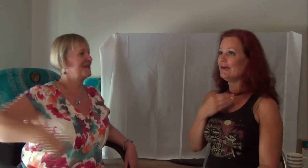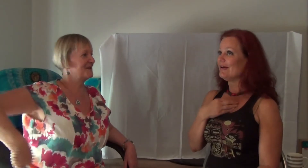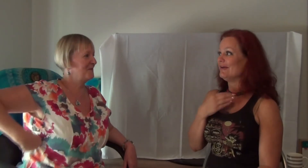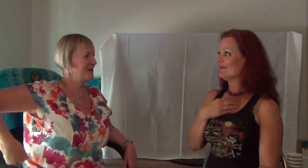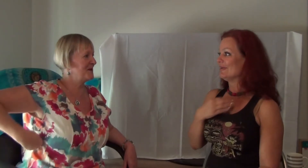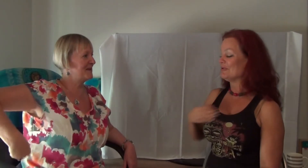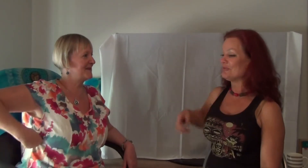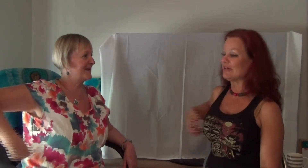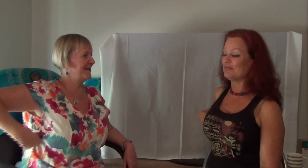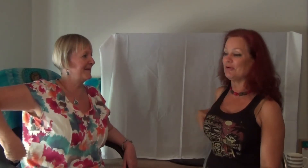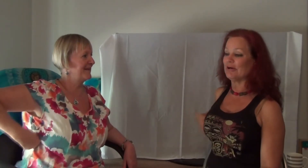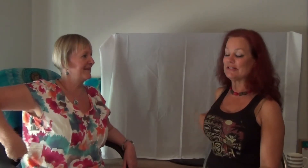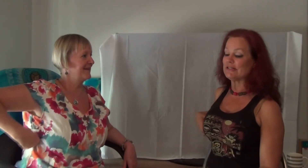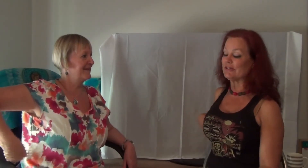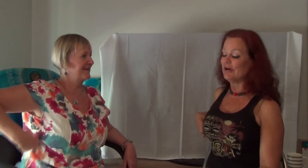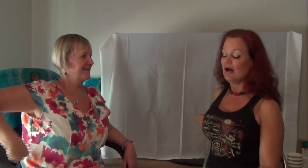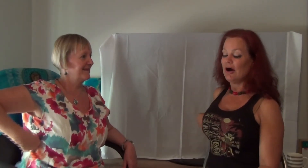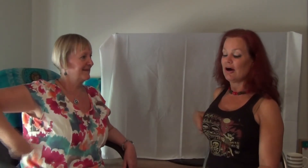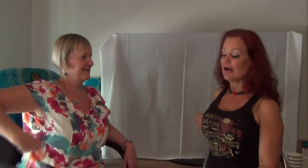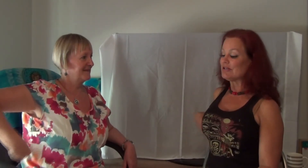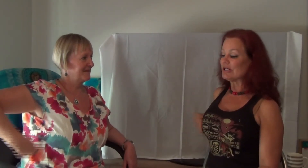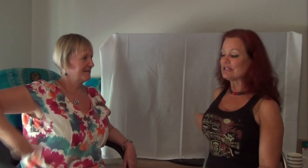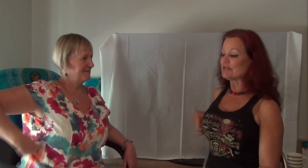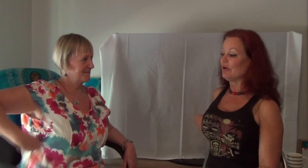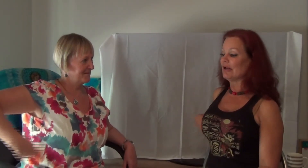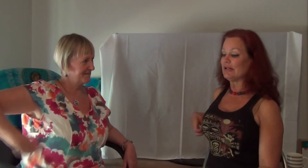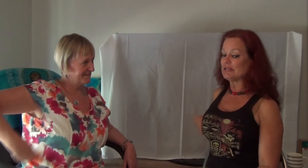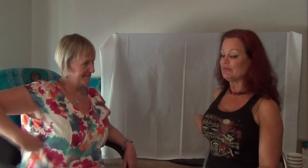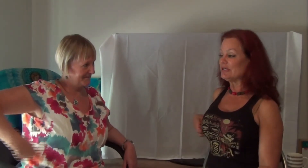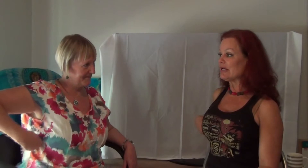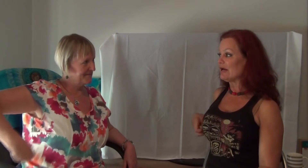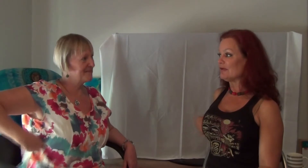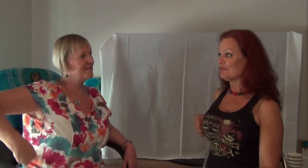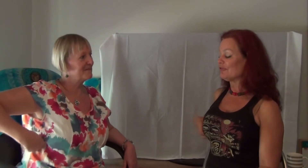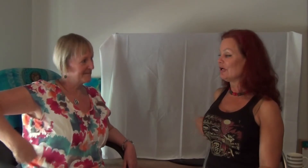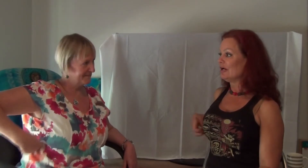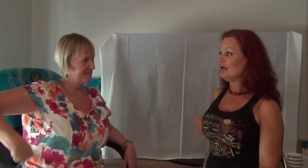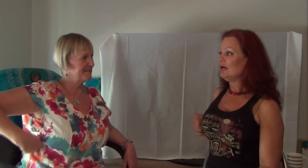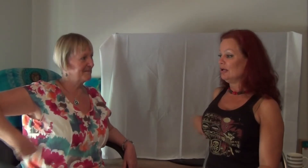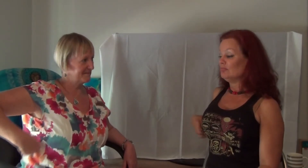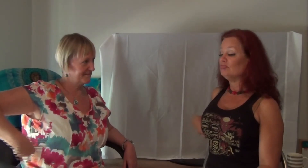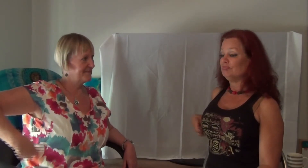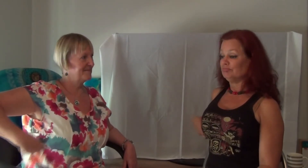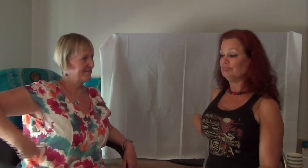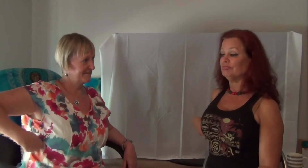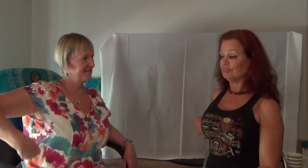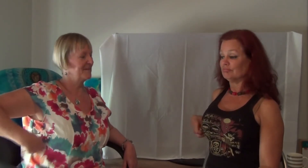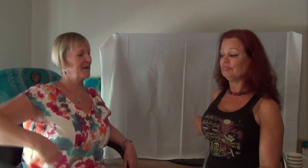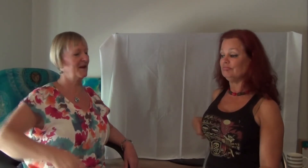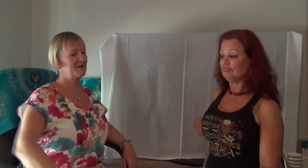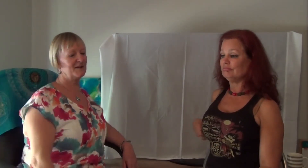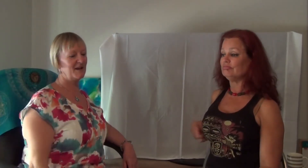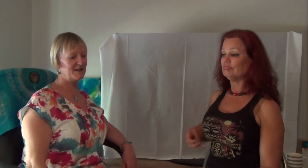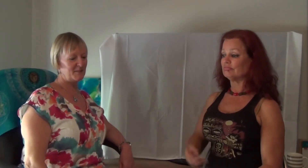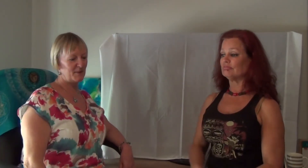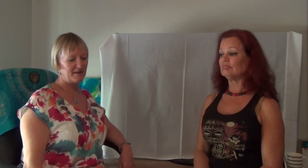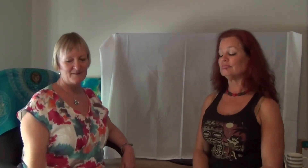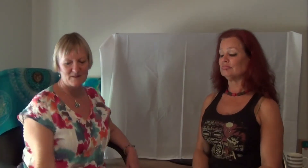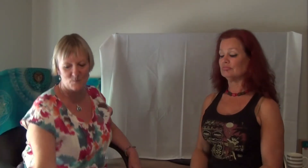just wanted to be telling you what to do. I just wanted to be safe. Mm-hmm. Okay, so take a deep breath, have some